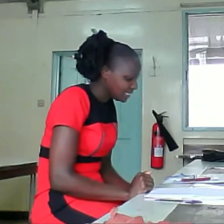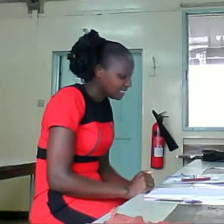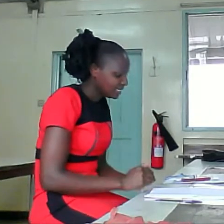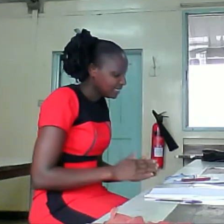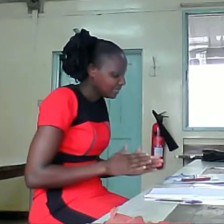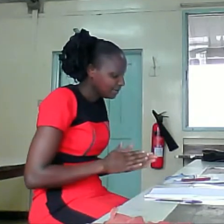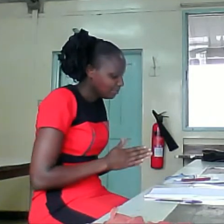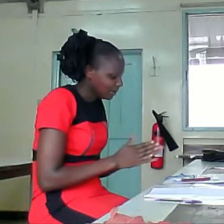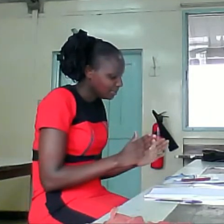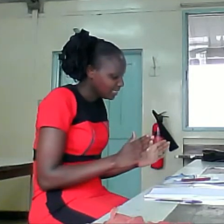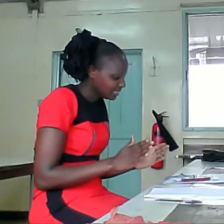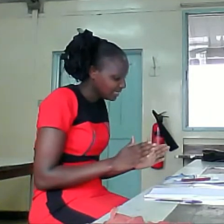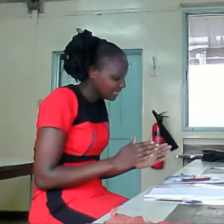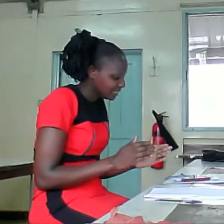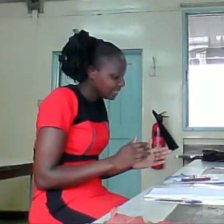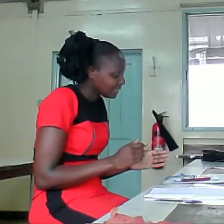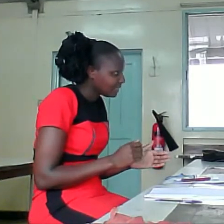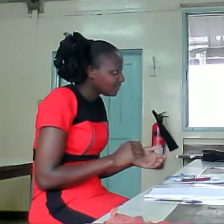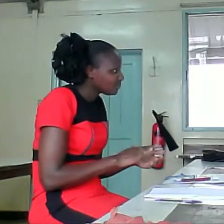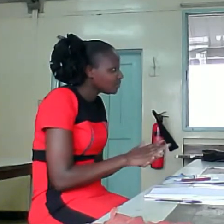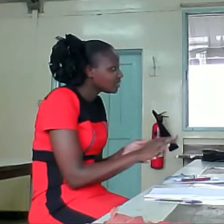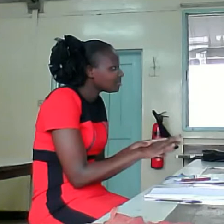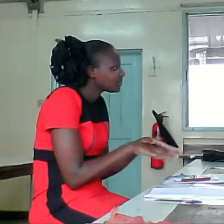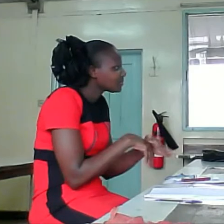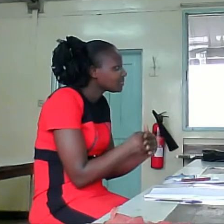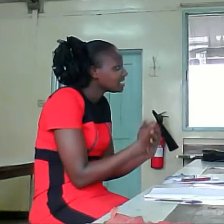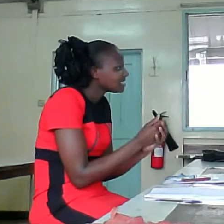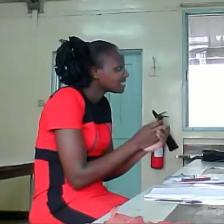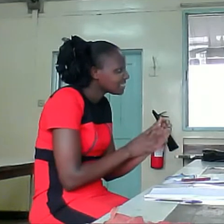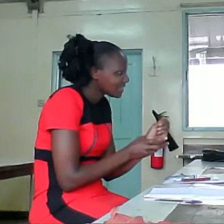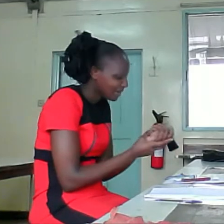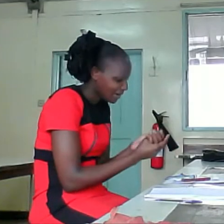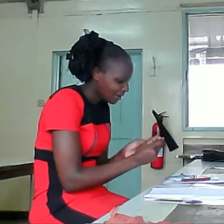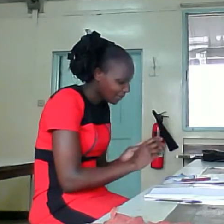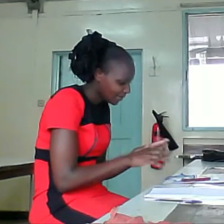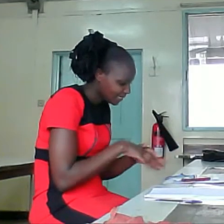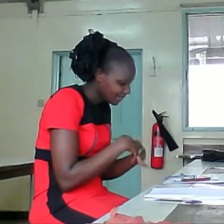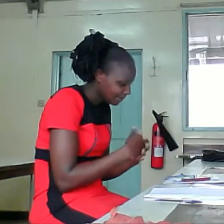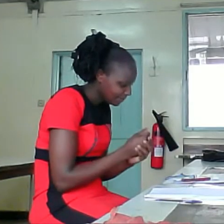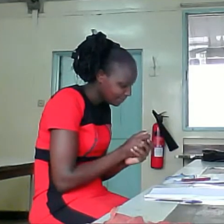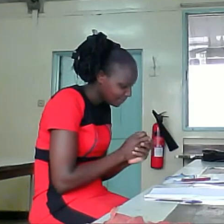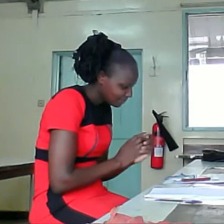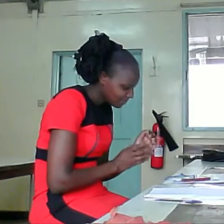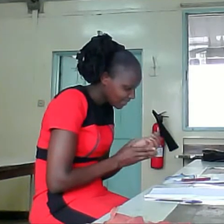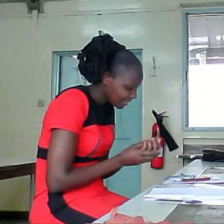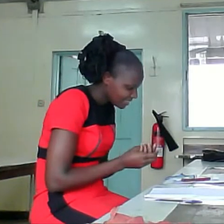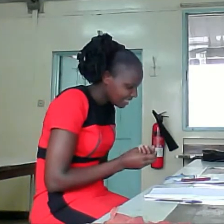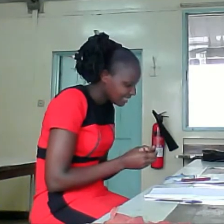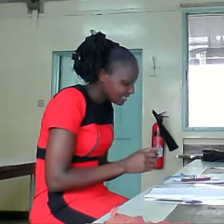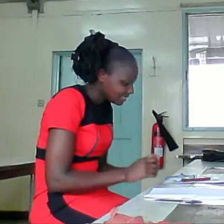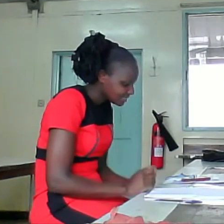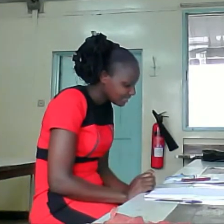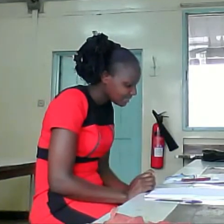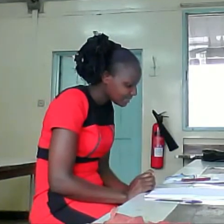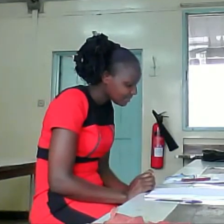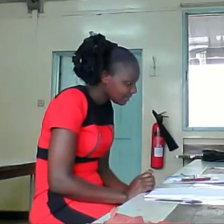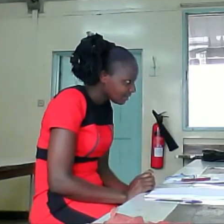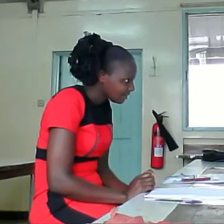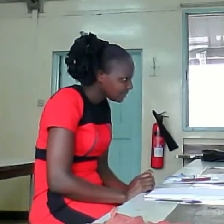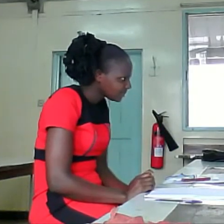Public. Then question is kawaida. Tent. Perhaps you